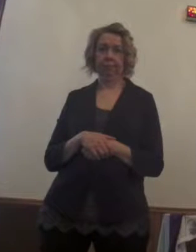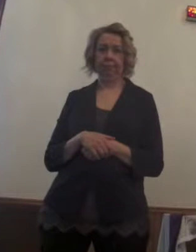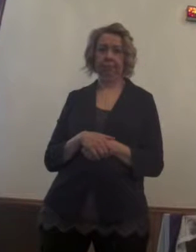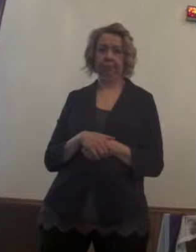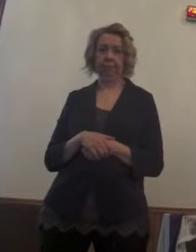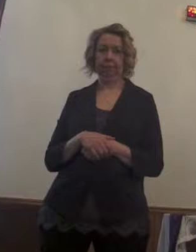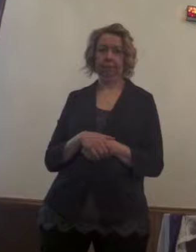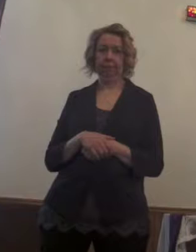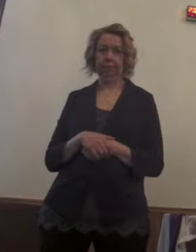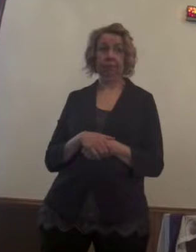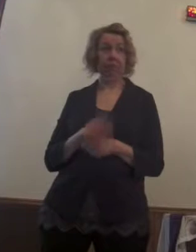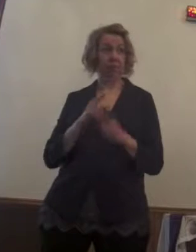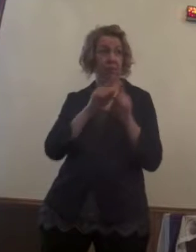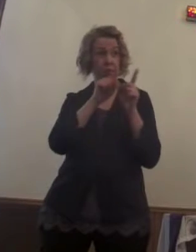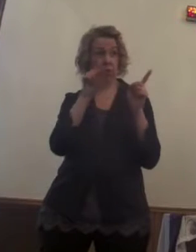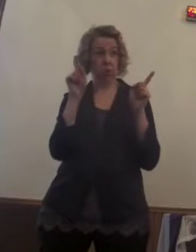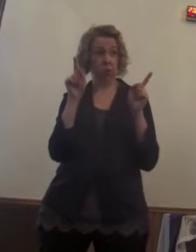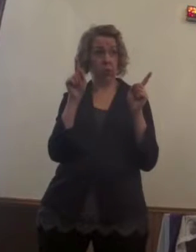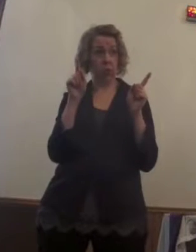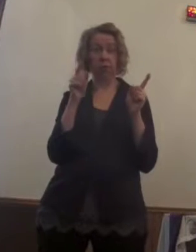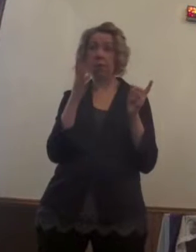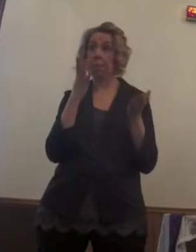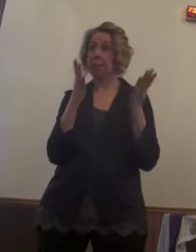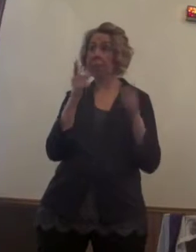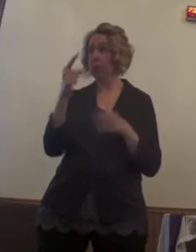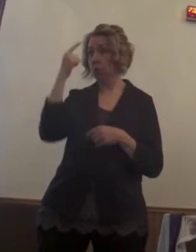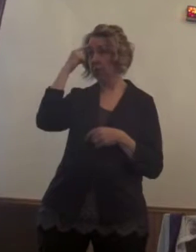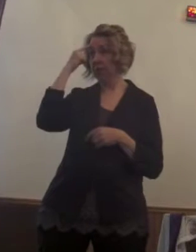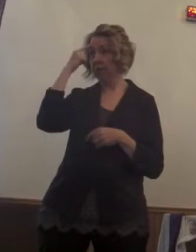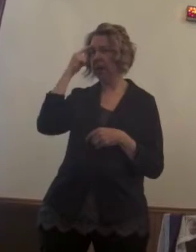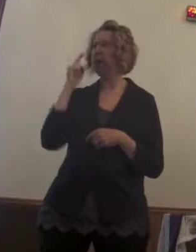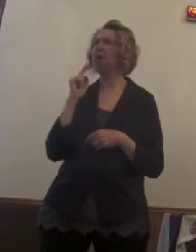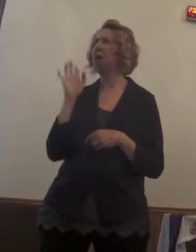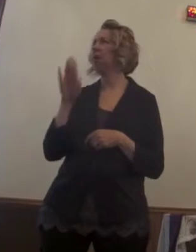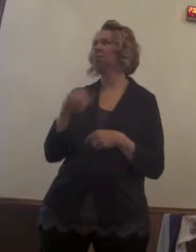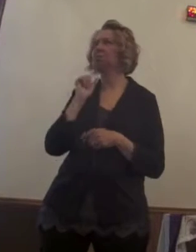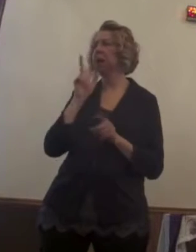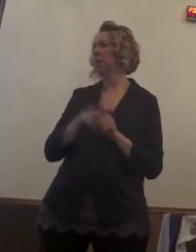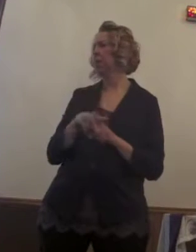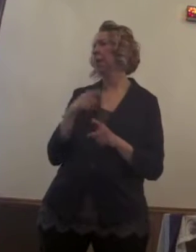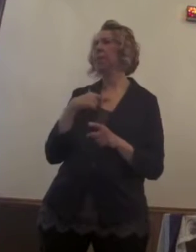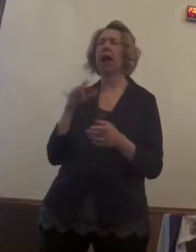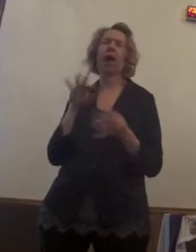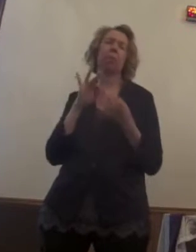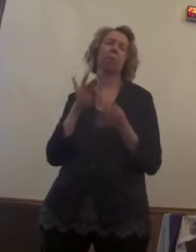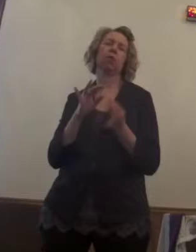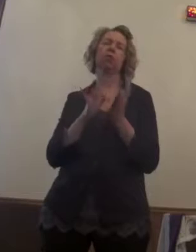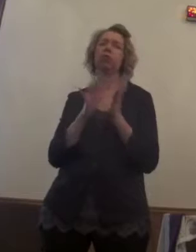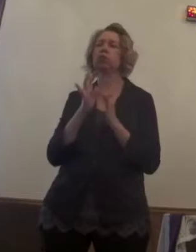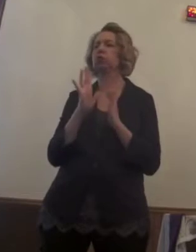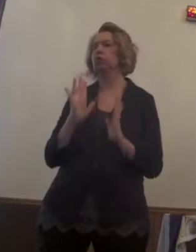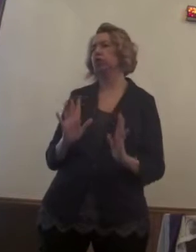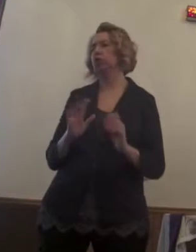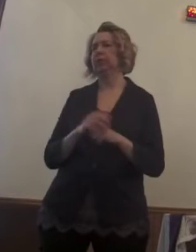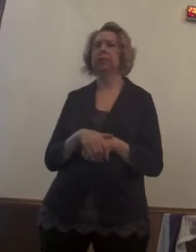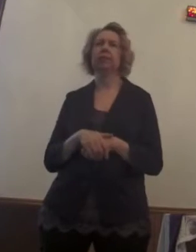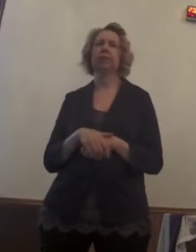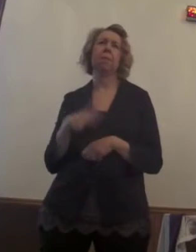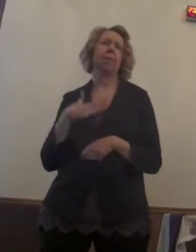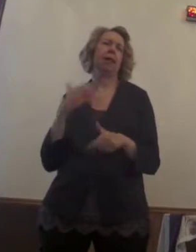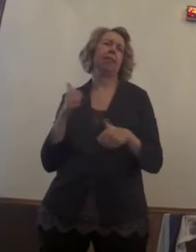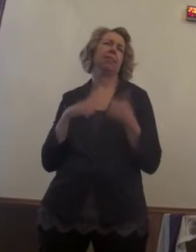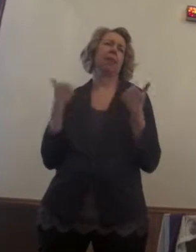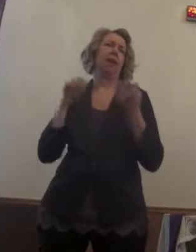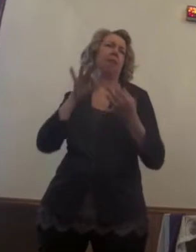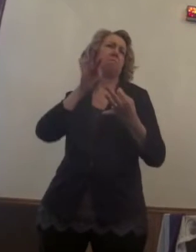So, for those of you out there that may think that this may not pertain to you, you're the perfect Christian, you, life is